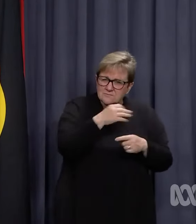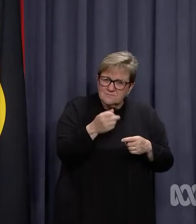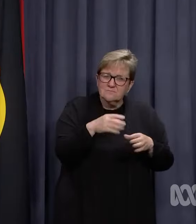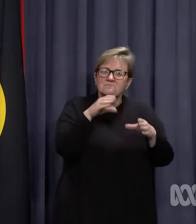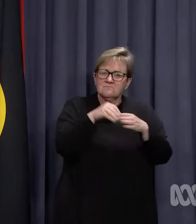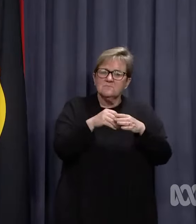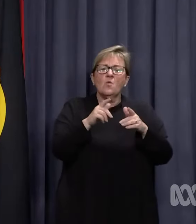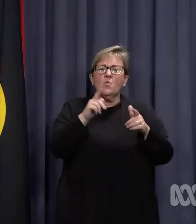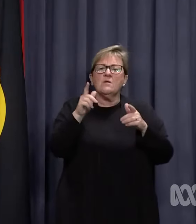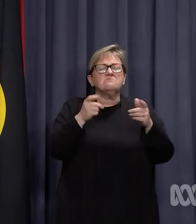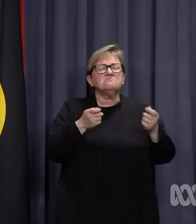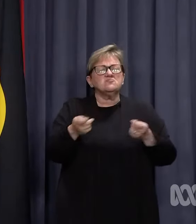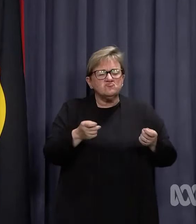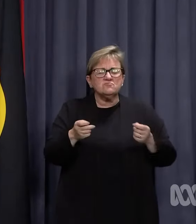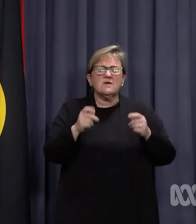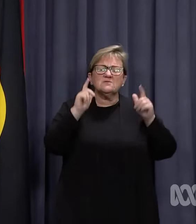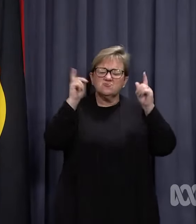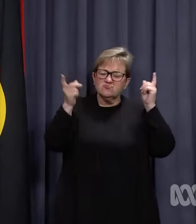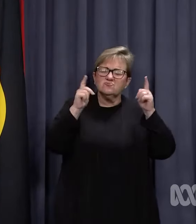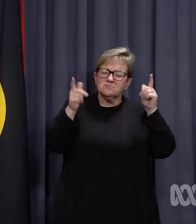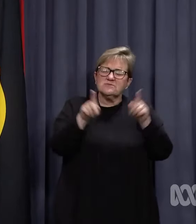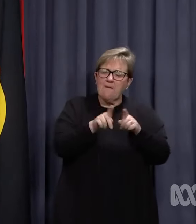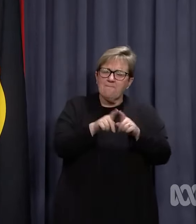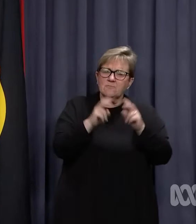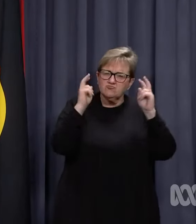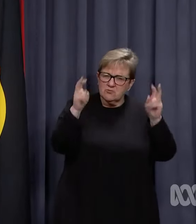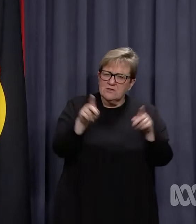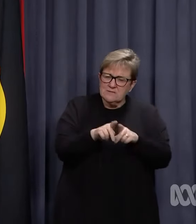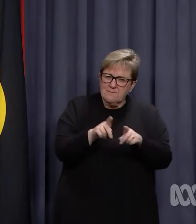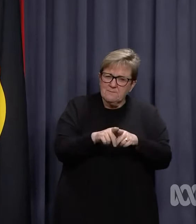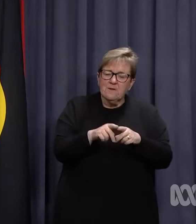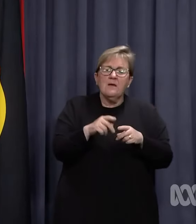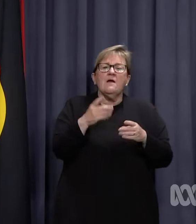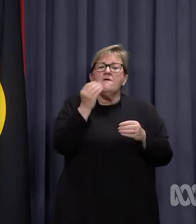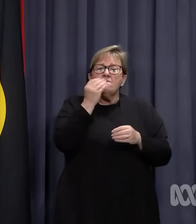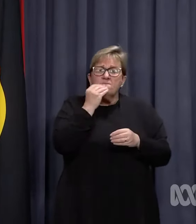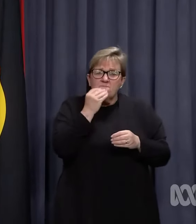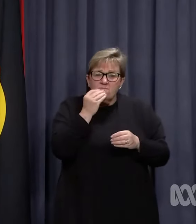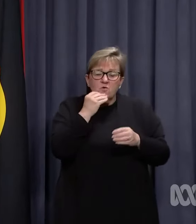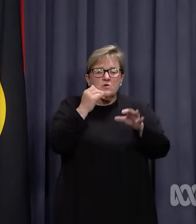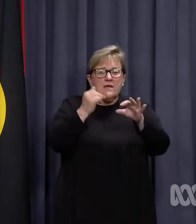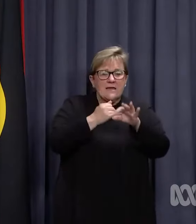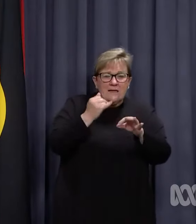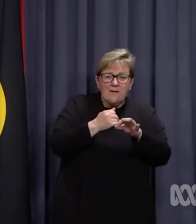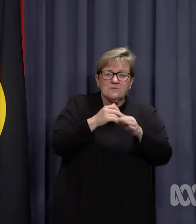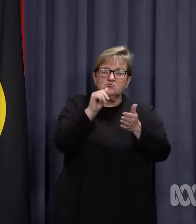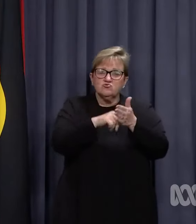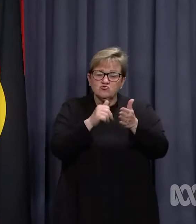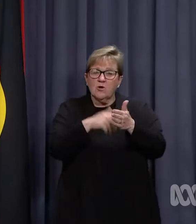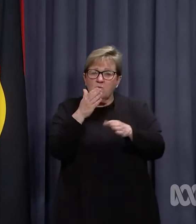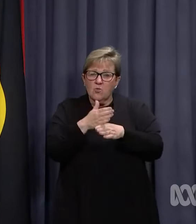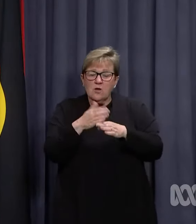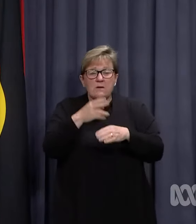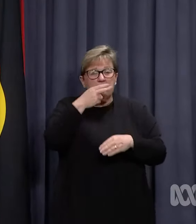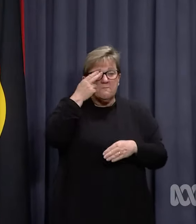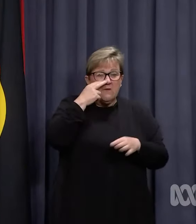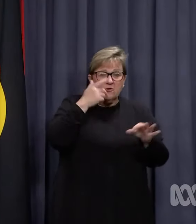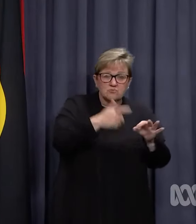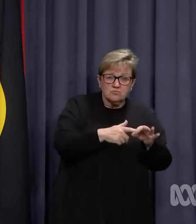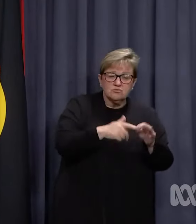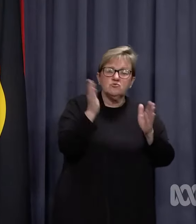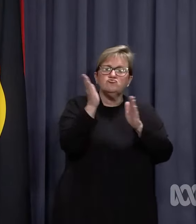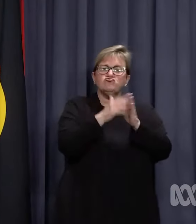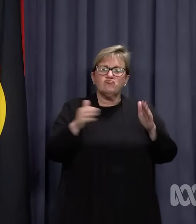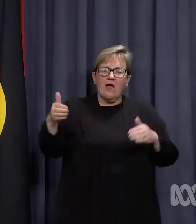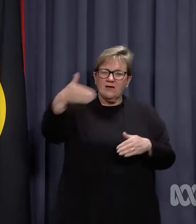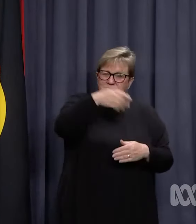including public transport. Food, beverage and pharmaceutical manufacturing, supply and retail. Petrol stations and truck